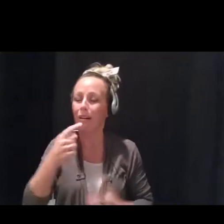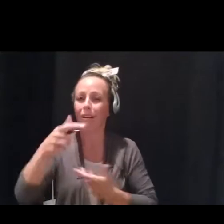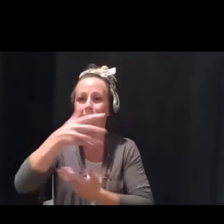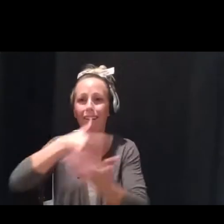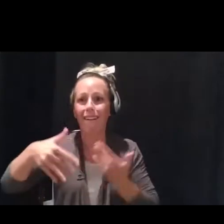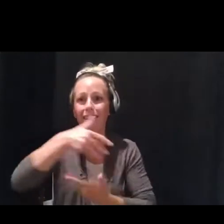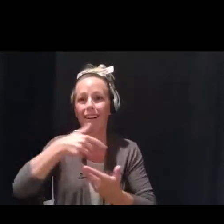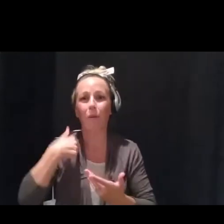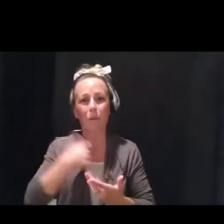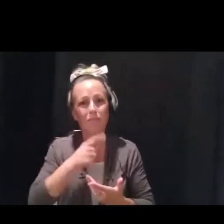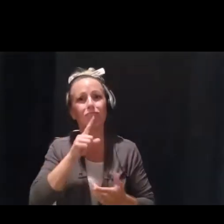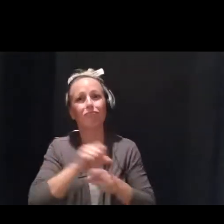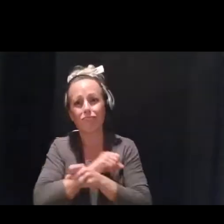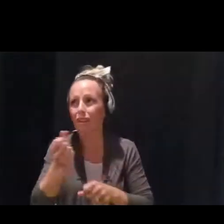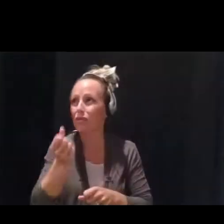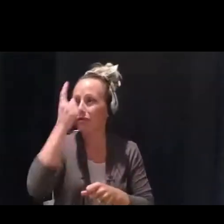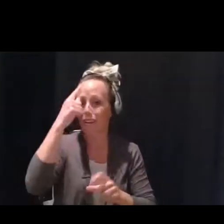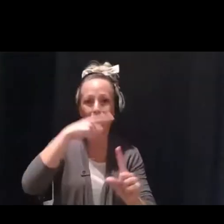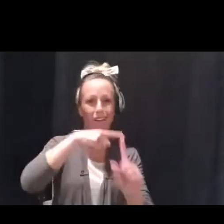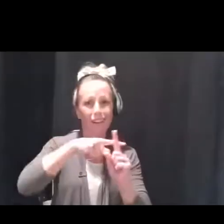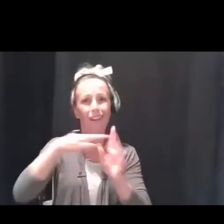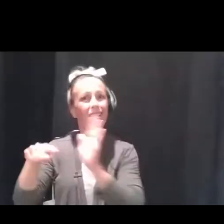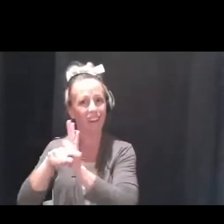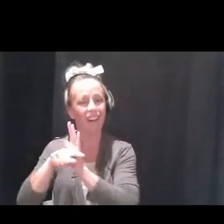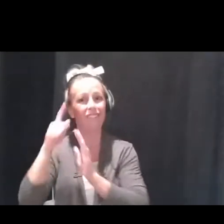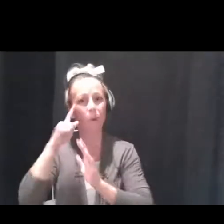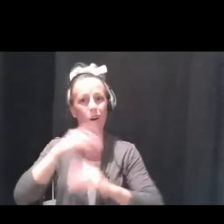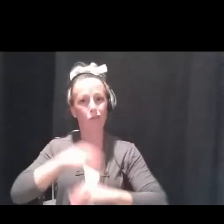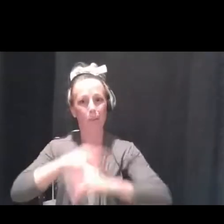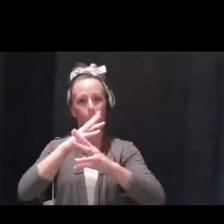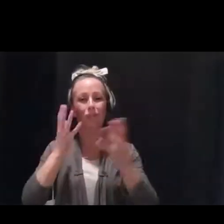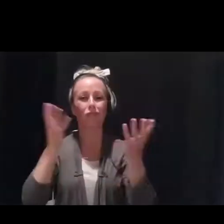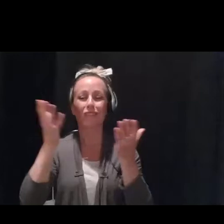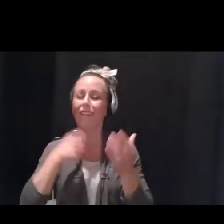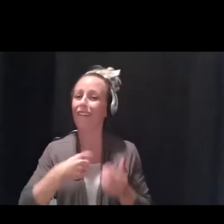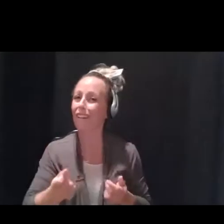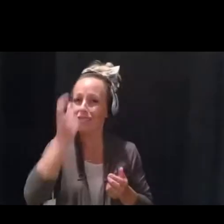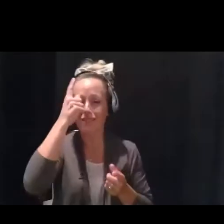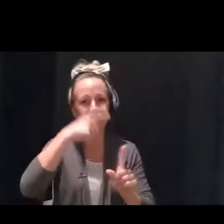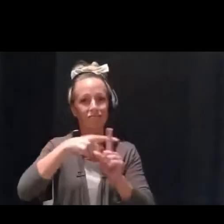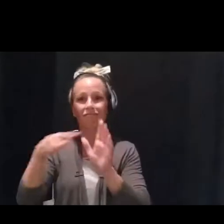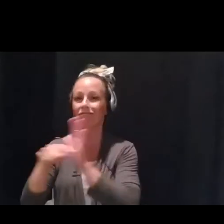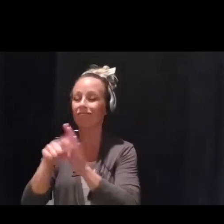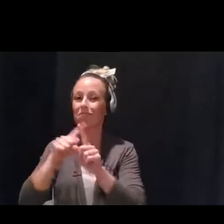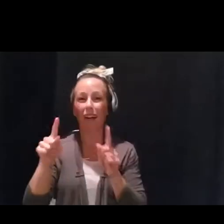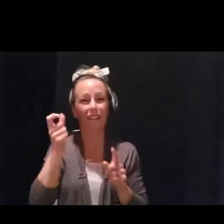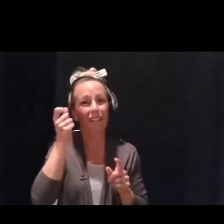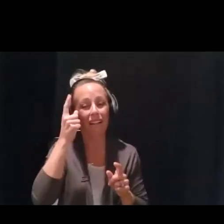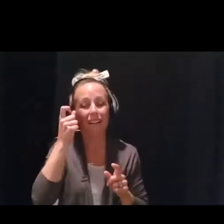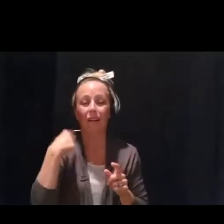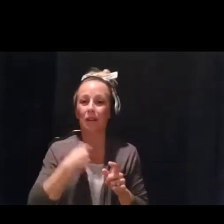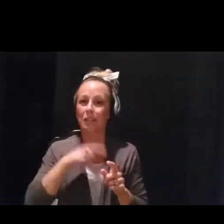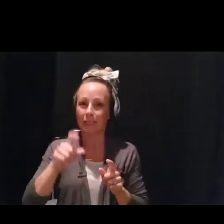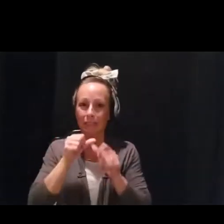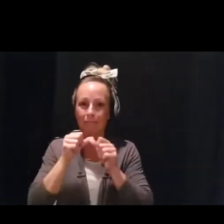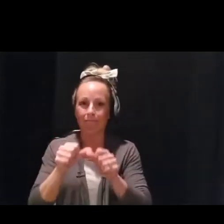understand the pros and cons of delivering services this way, but we have to continue to attend to the